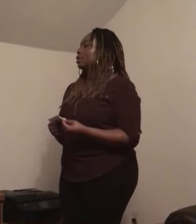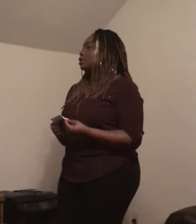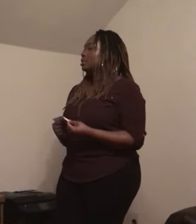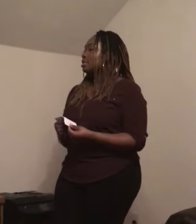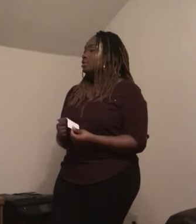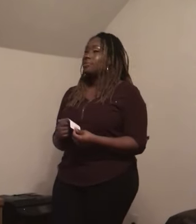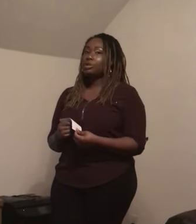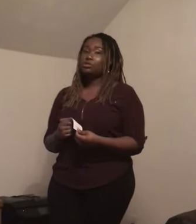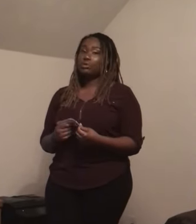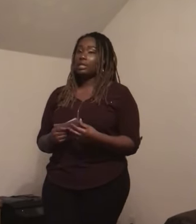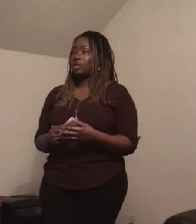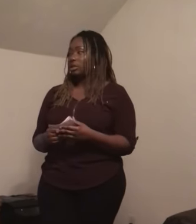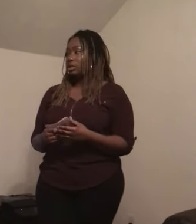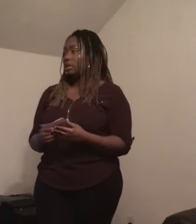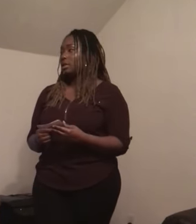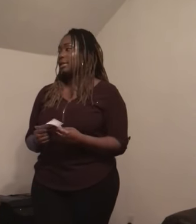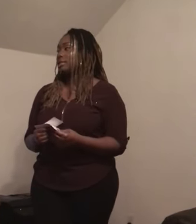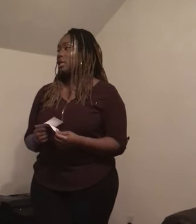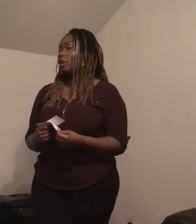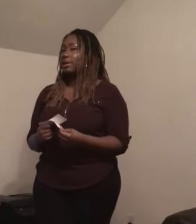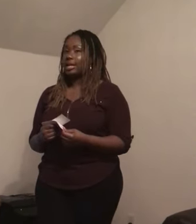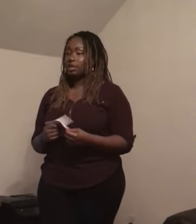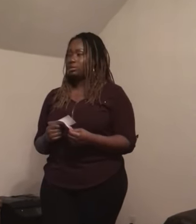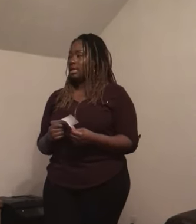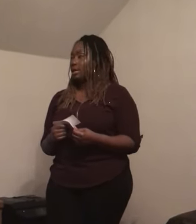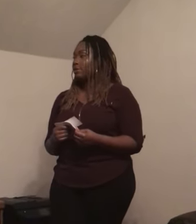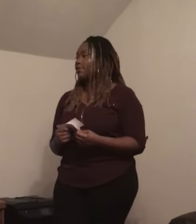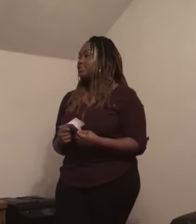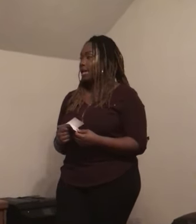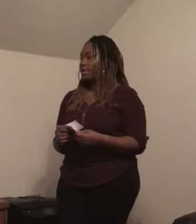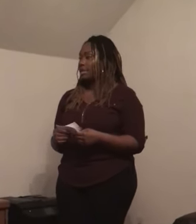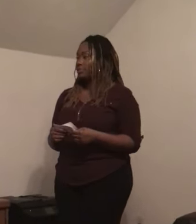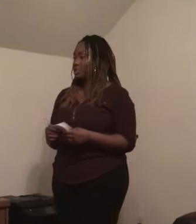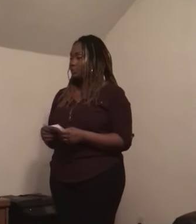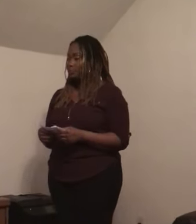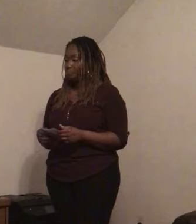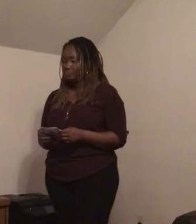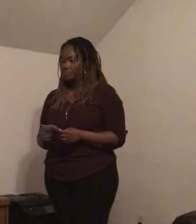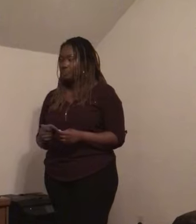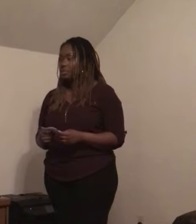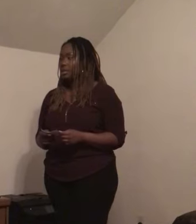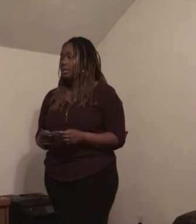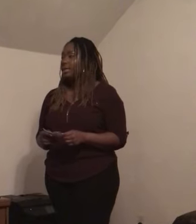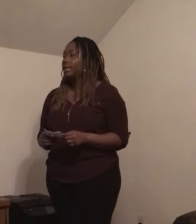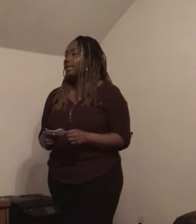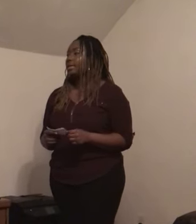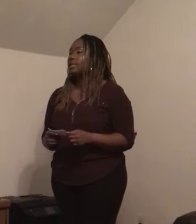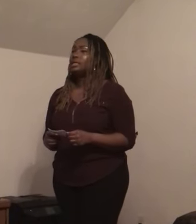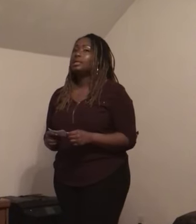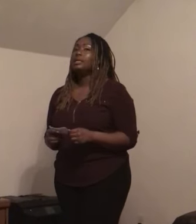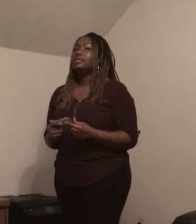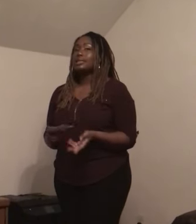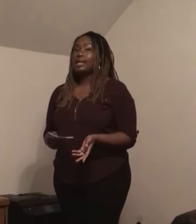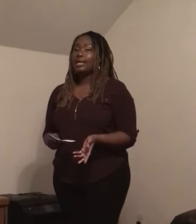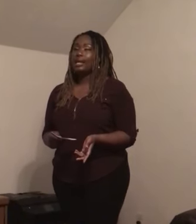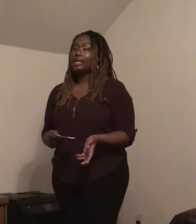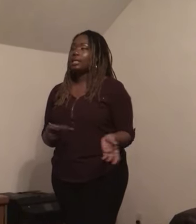September 23rd is International Day of Sign Language. And just like any